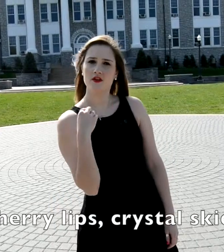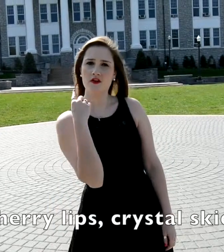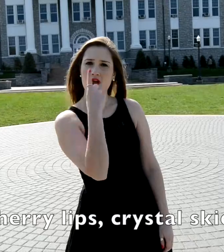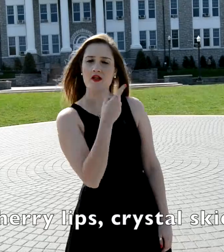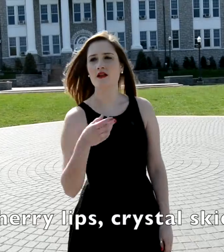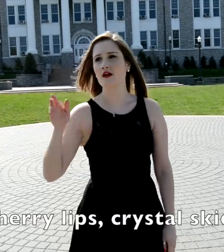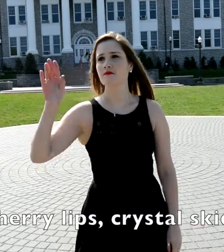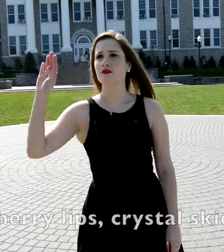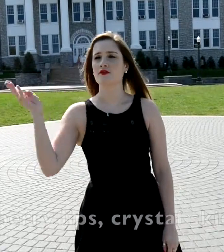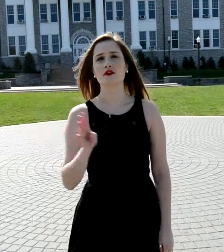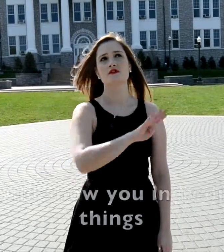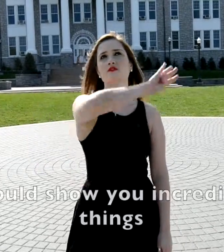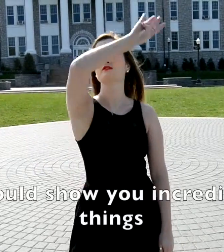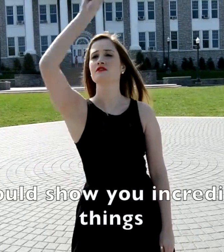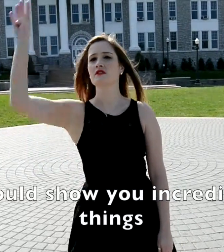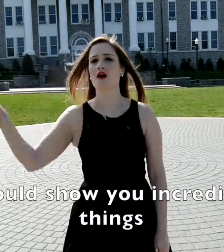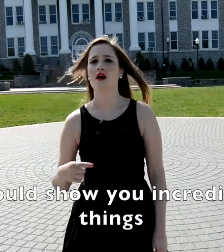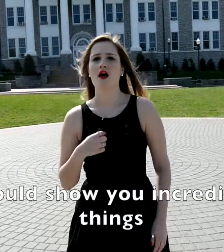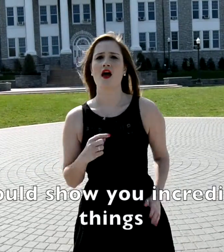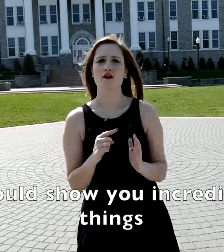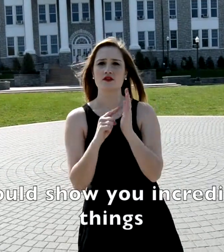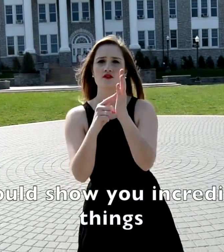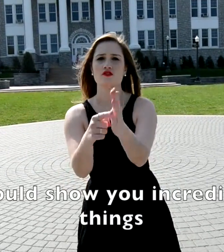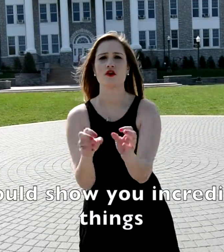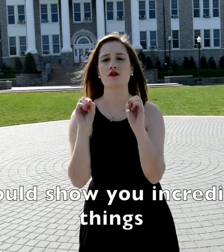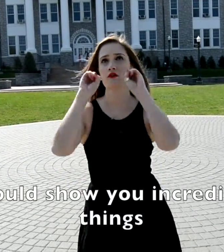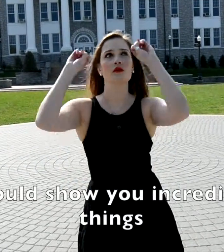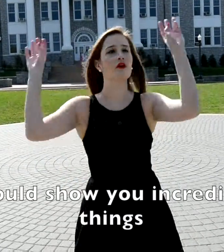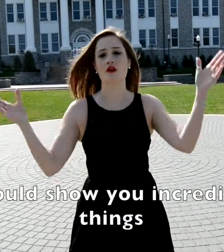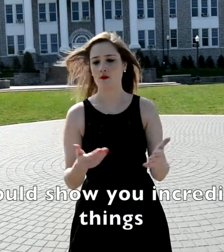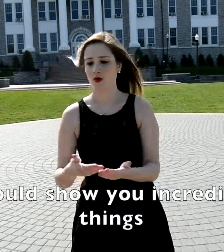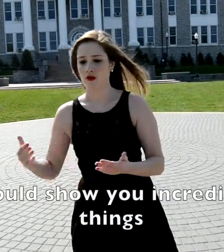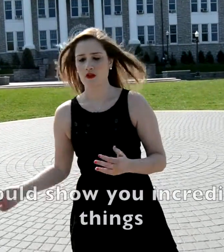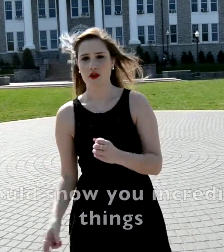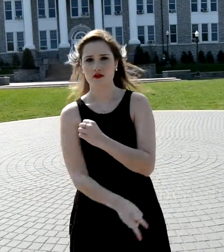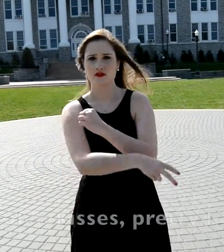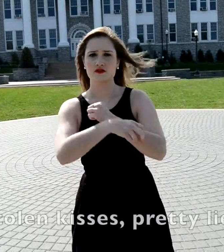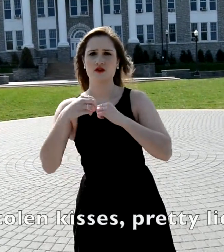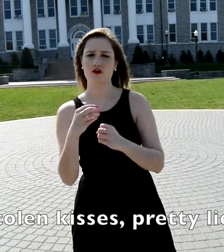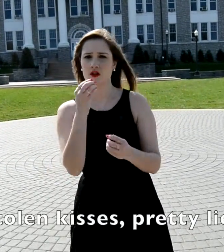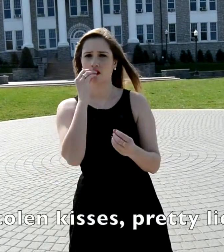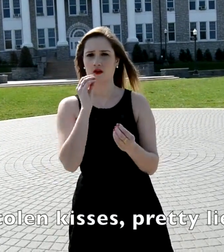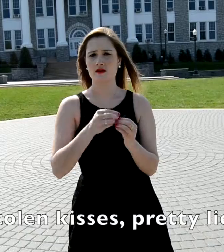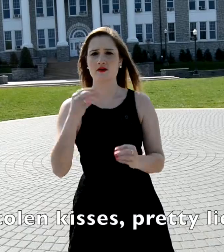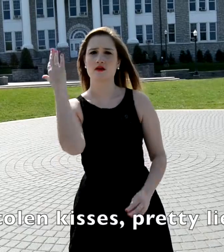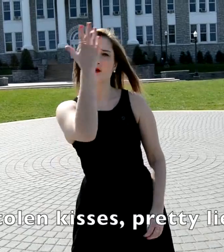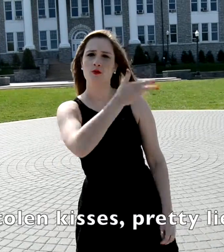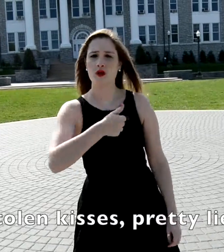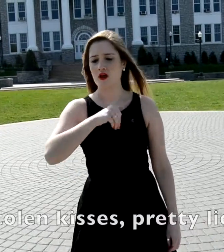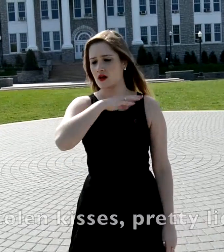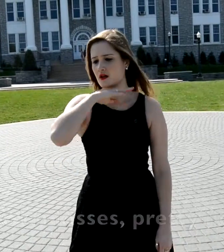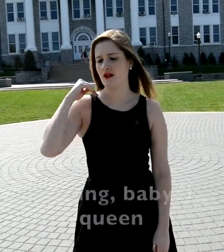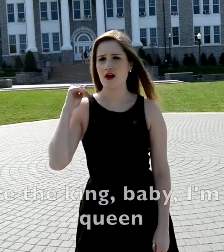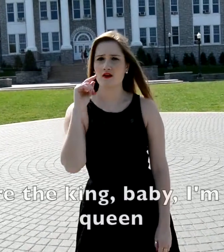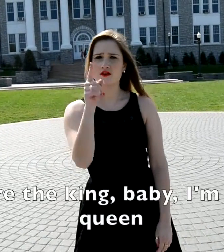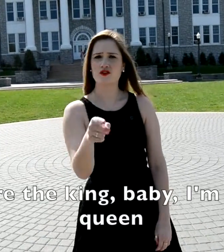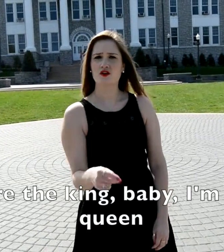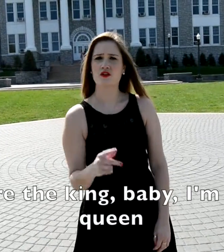Cherry lips, crystal skies I could show you incredible things Stolen kisses, pretty lies